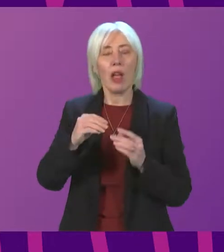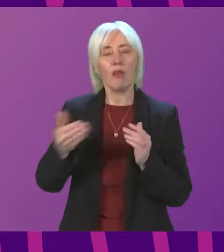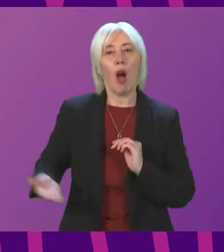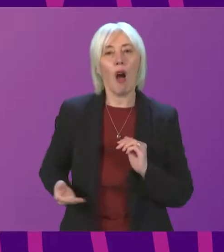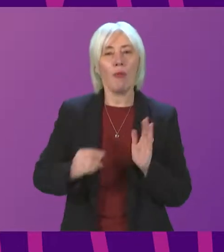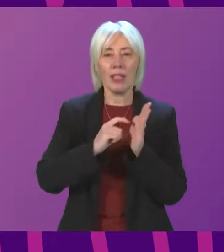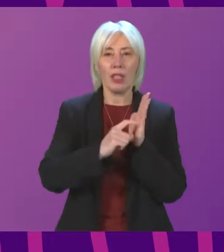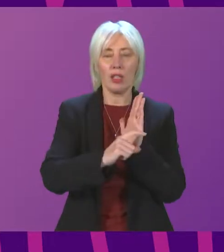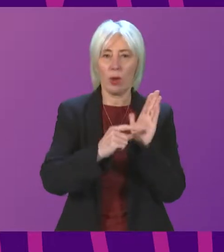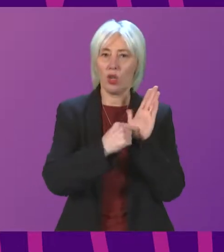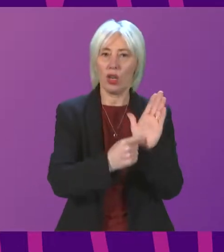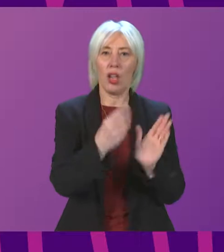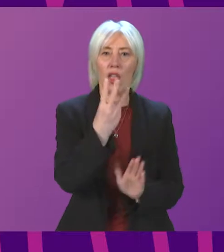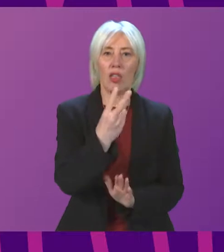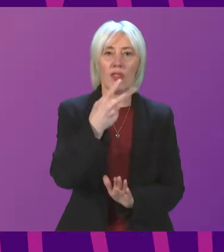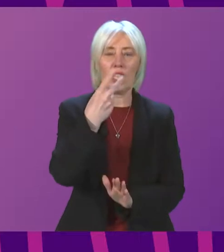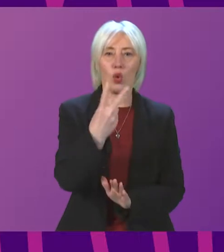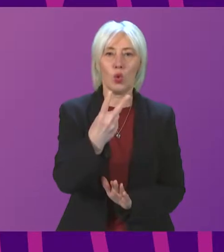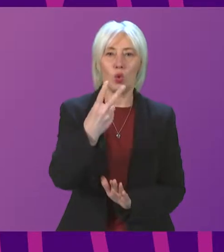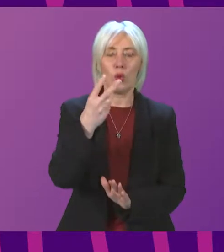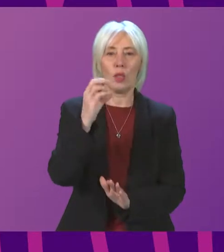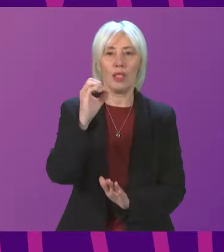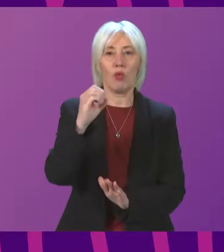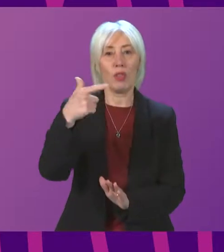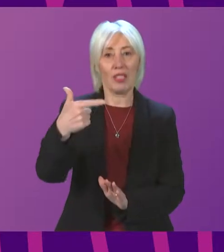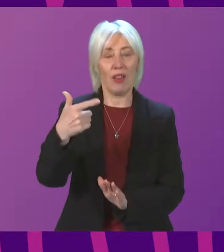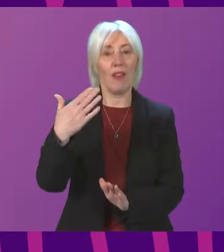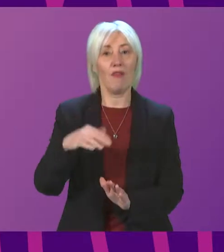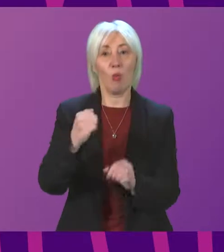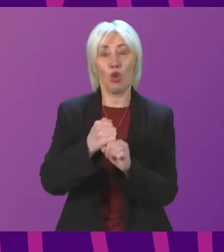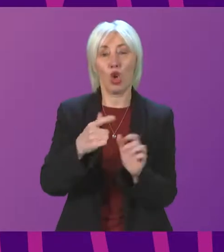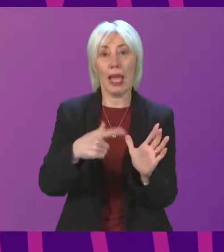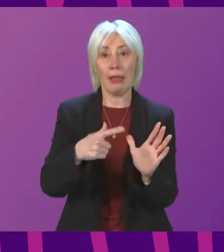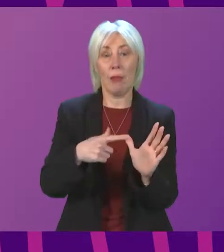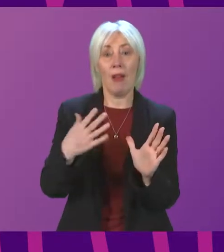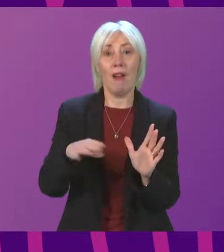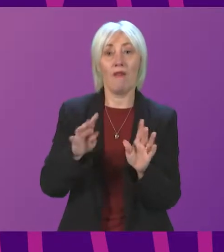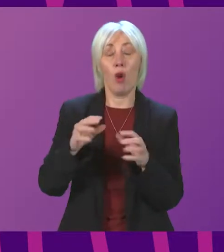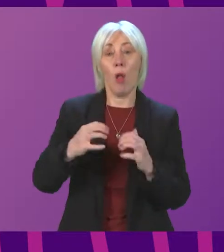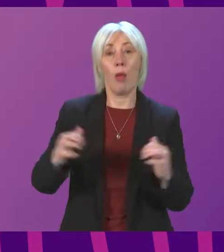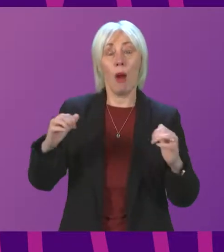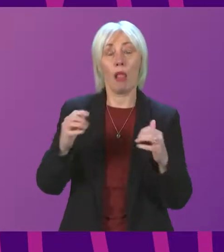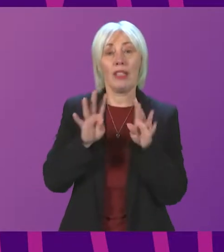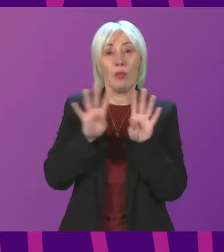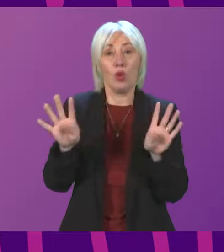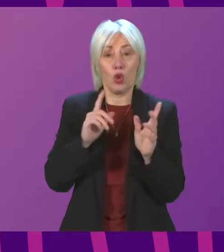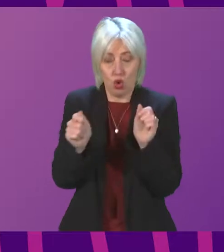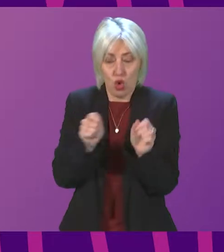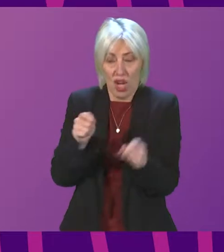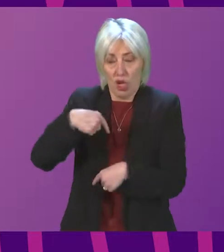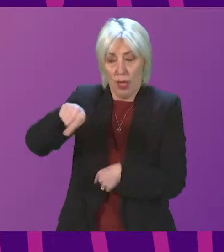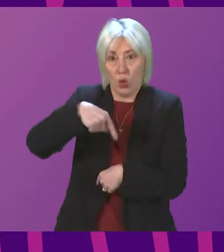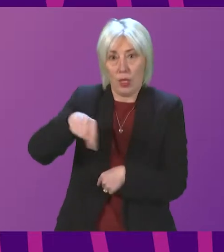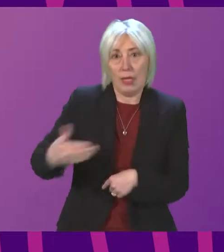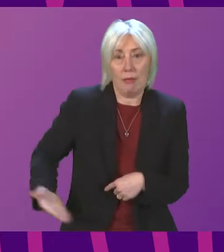3027 in the name of George Adam on behalf of the Parliamentary Bureau setting out revisions to this week's business.